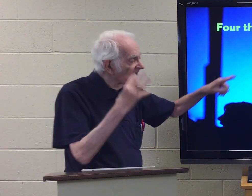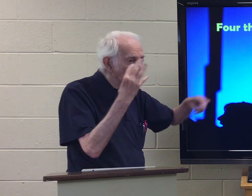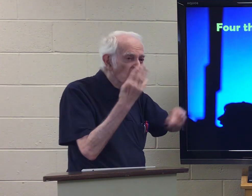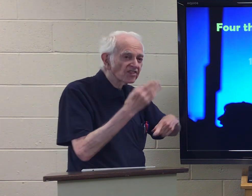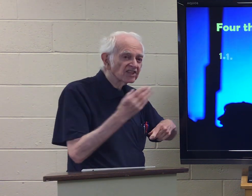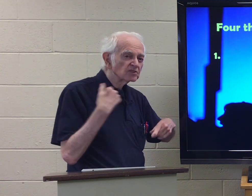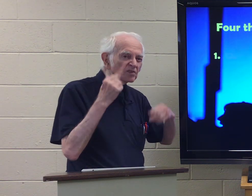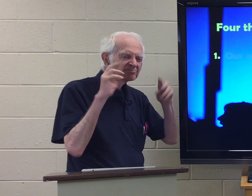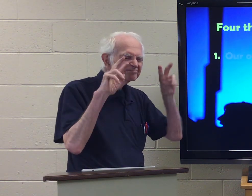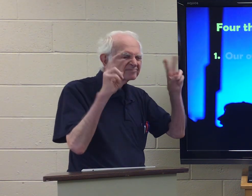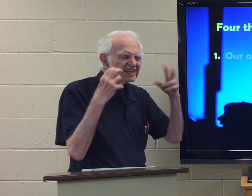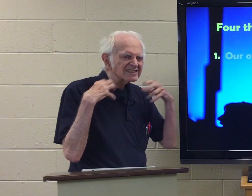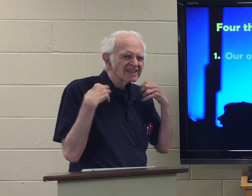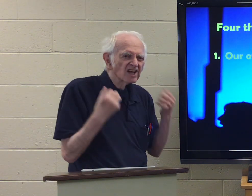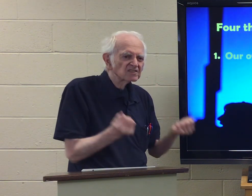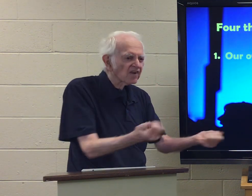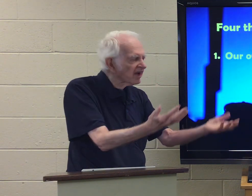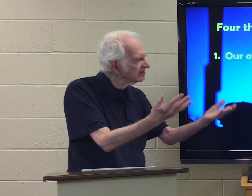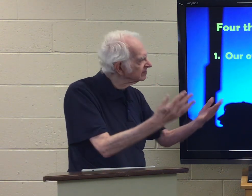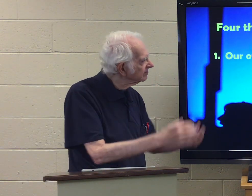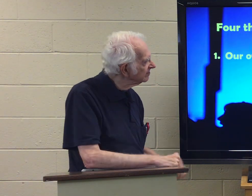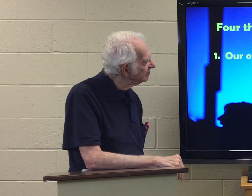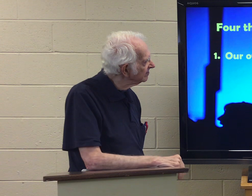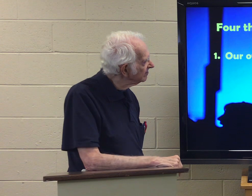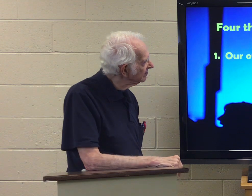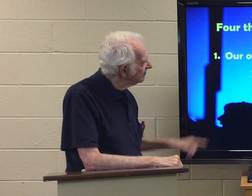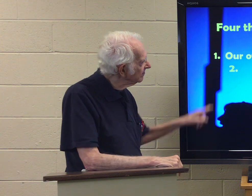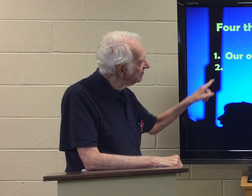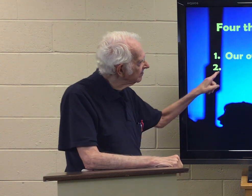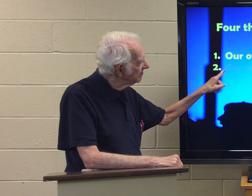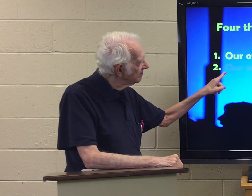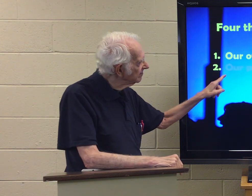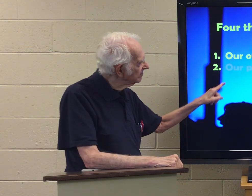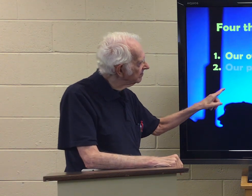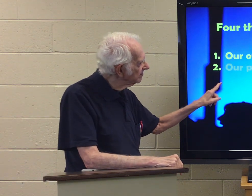Four things we sacrifice in our work as the King's Priests.